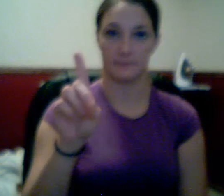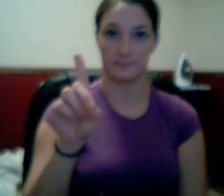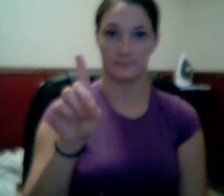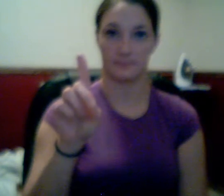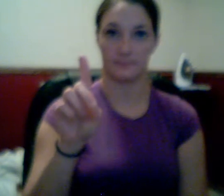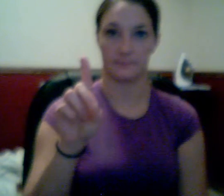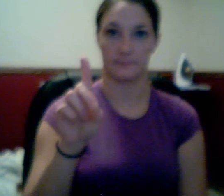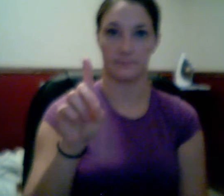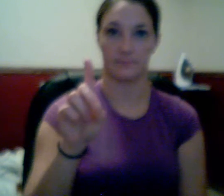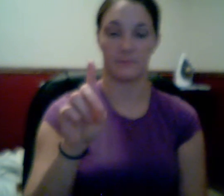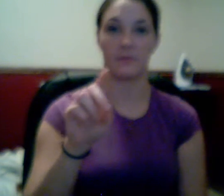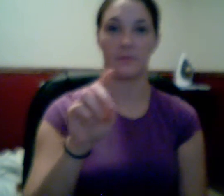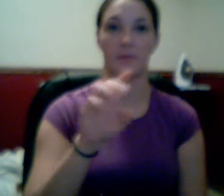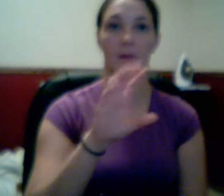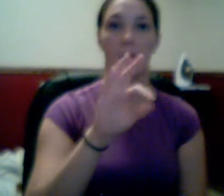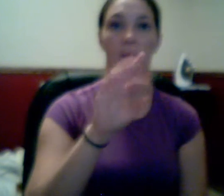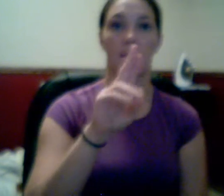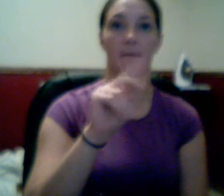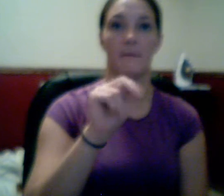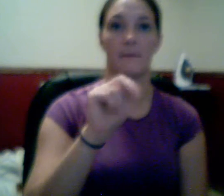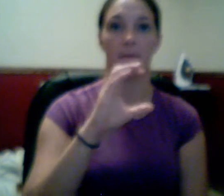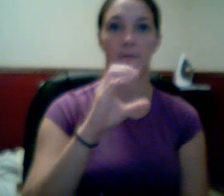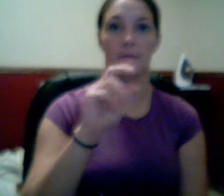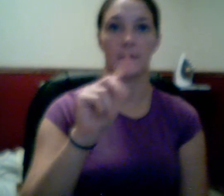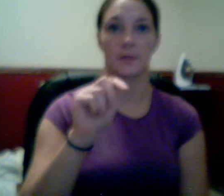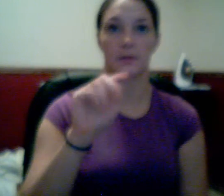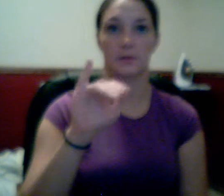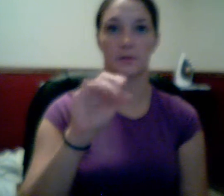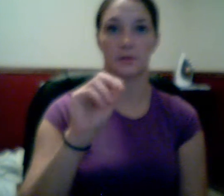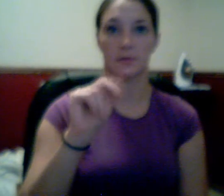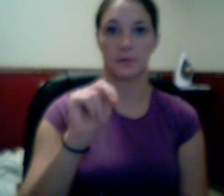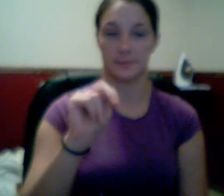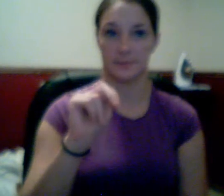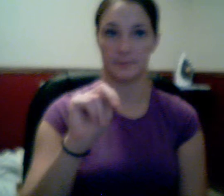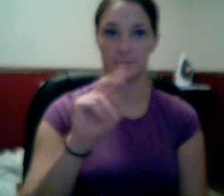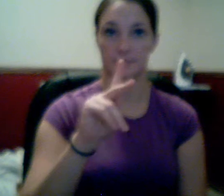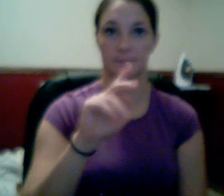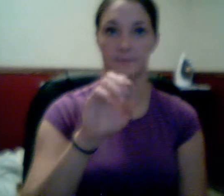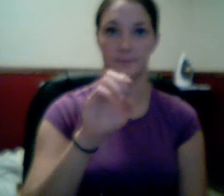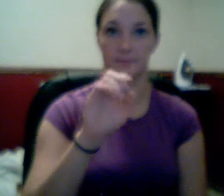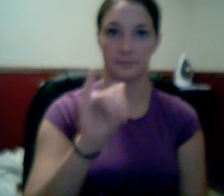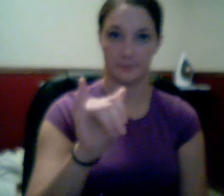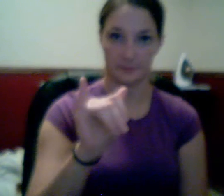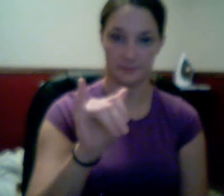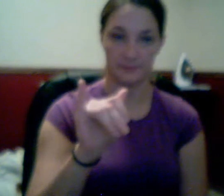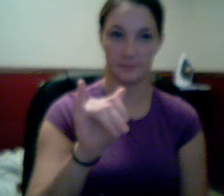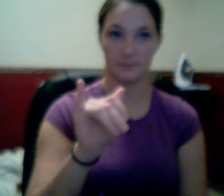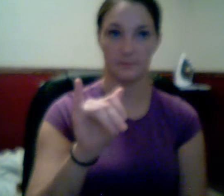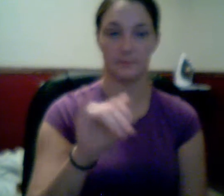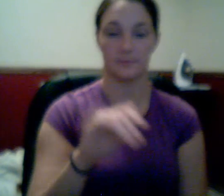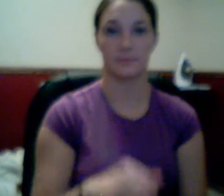So, you're go second, and then press the carrot key right here, carrot.